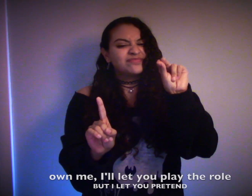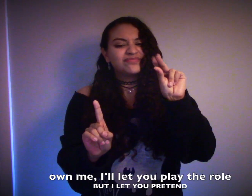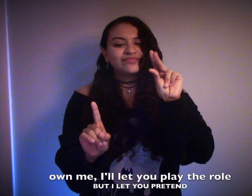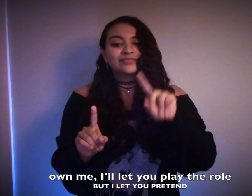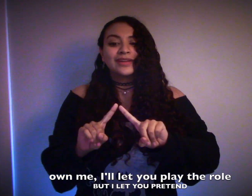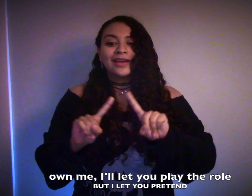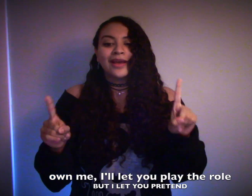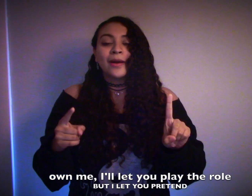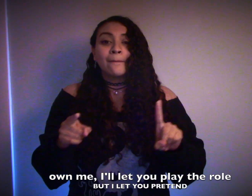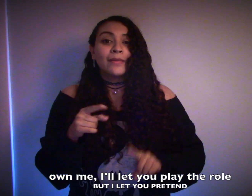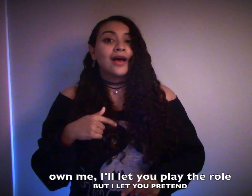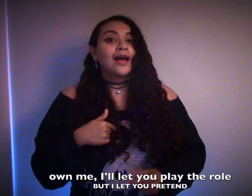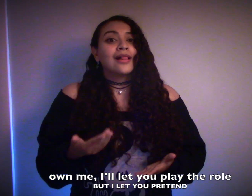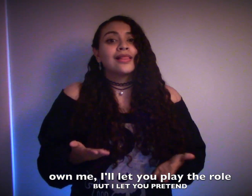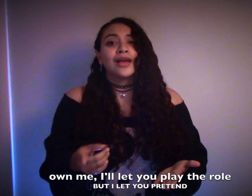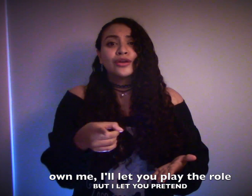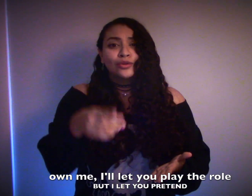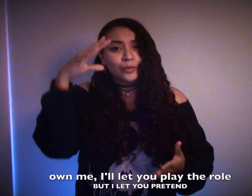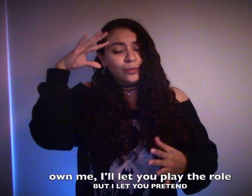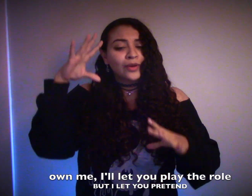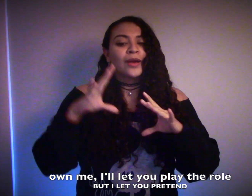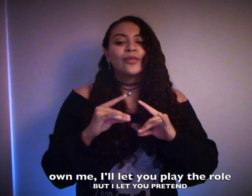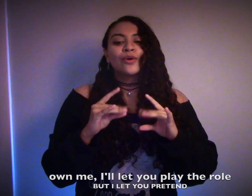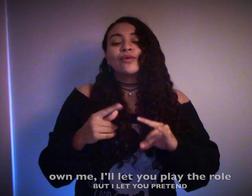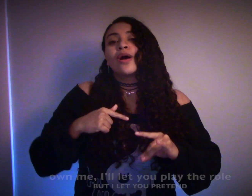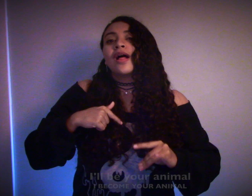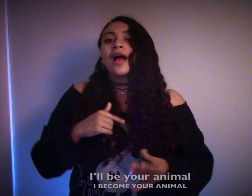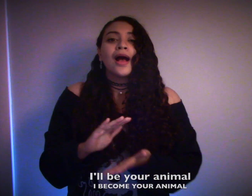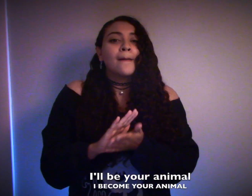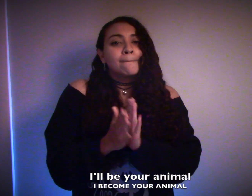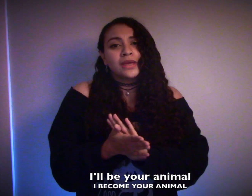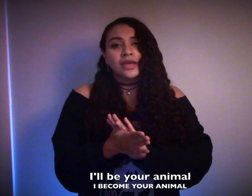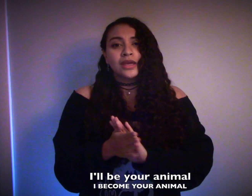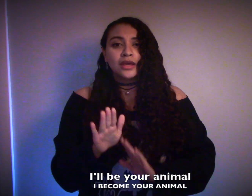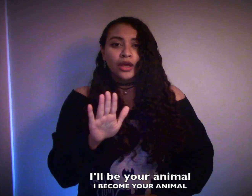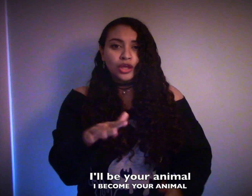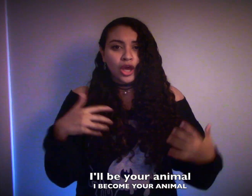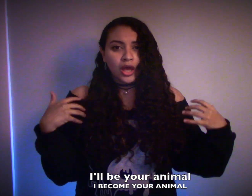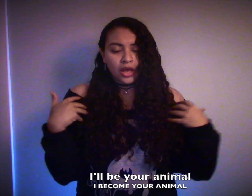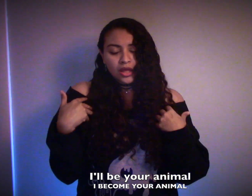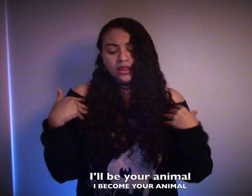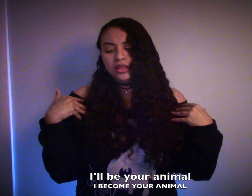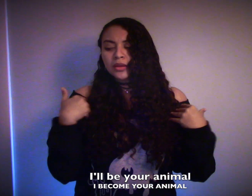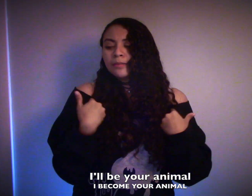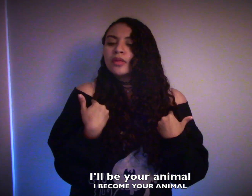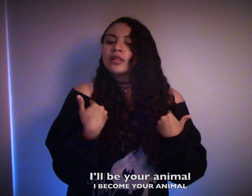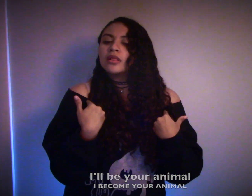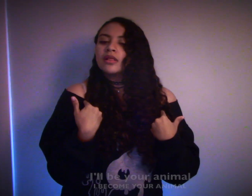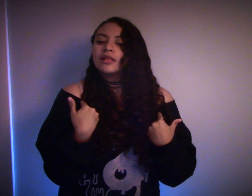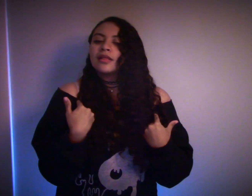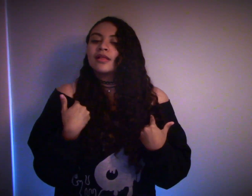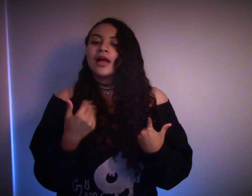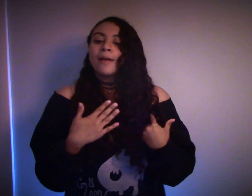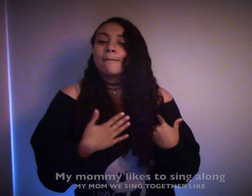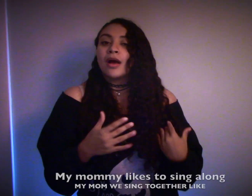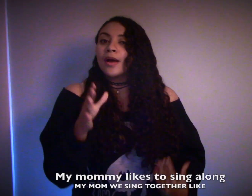want me I'll let you play the role I'll be your animal My